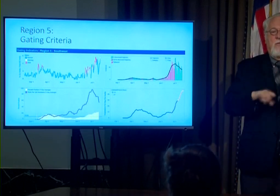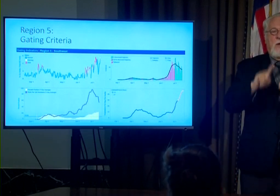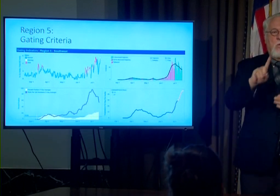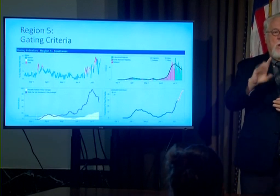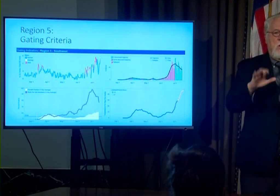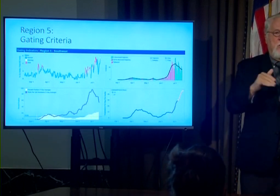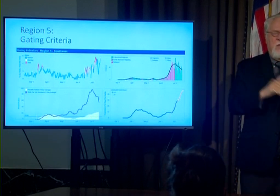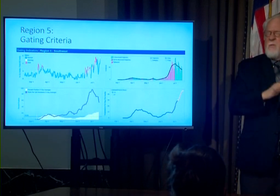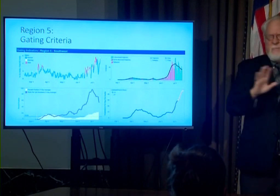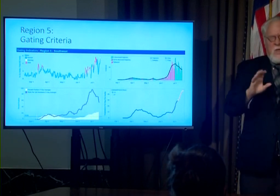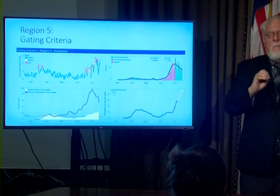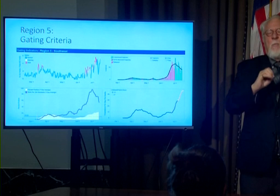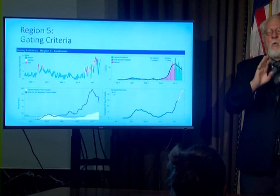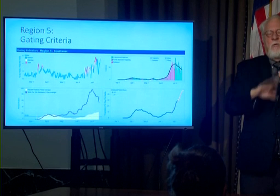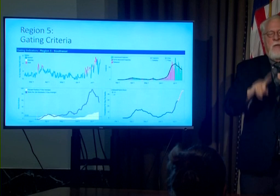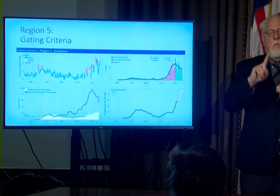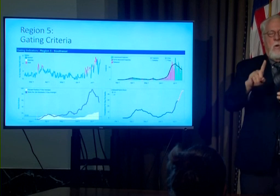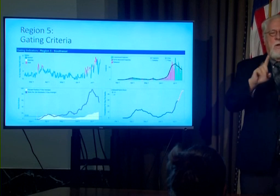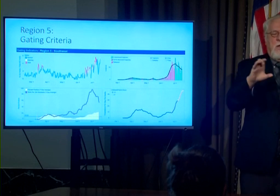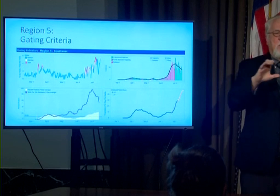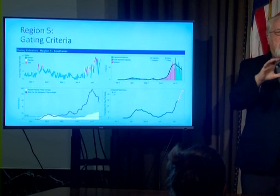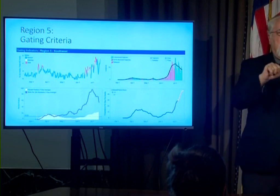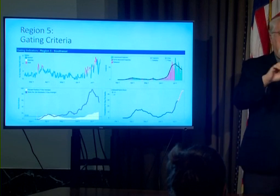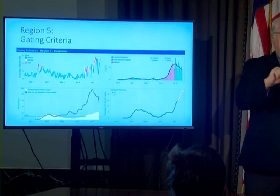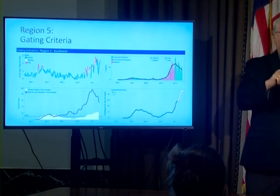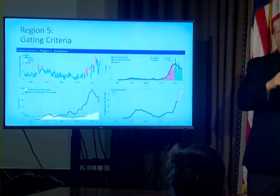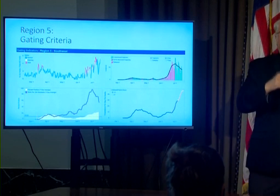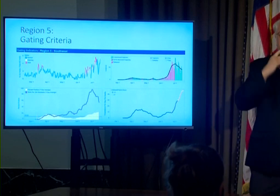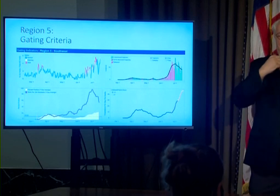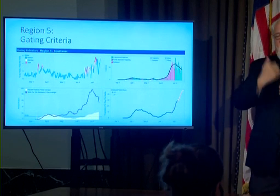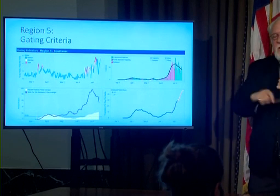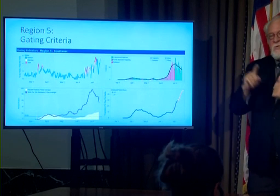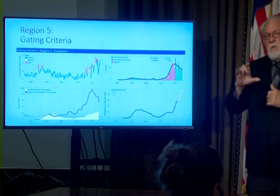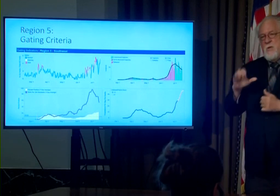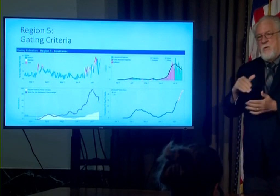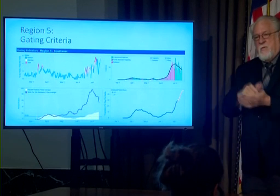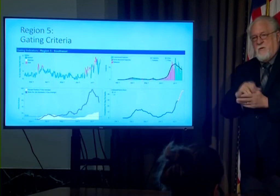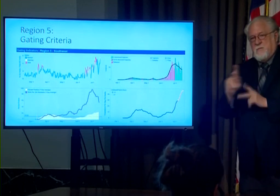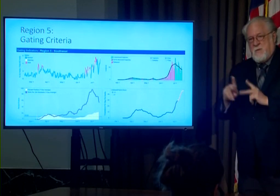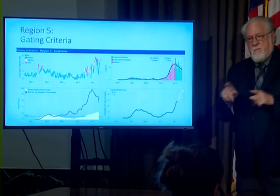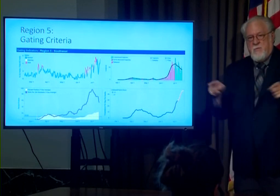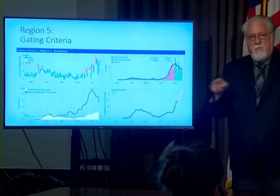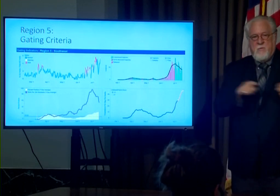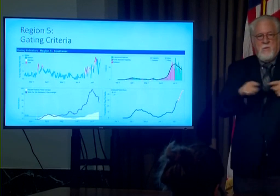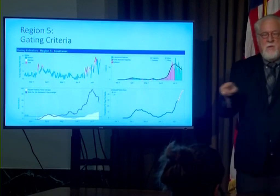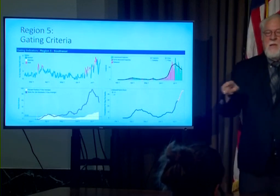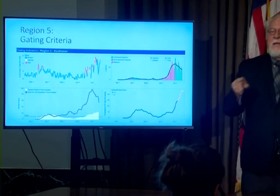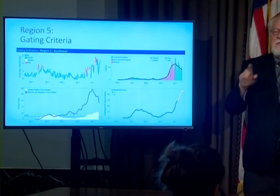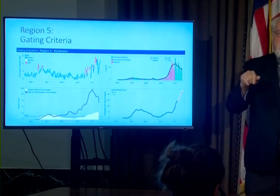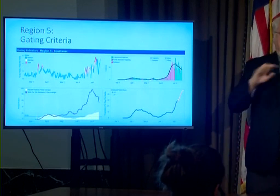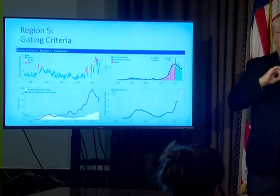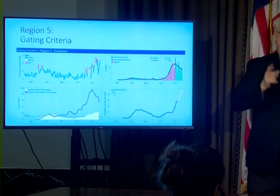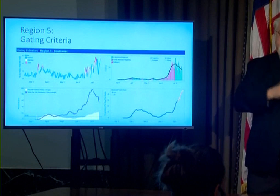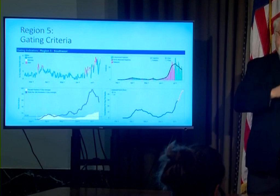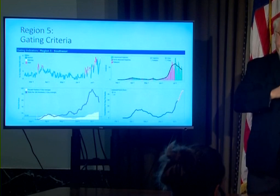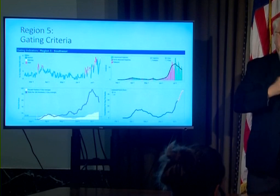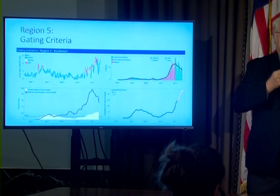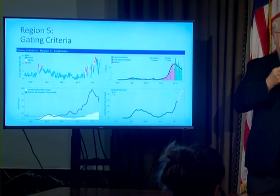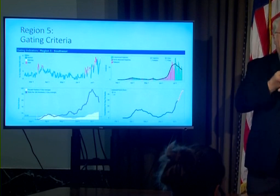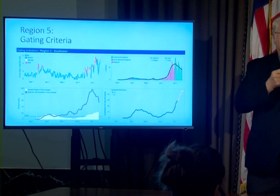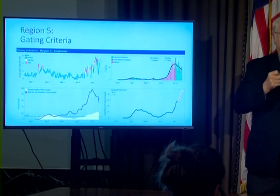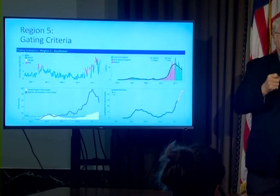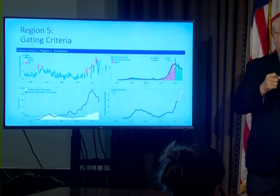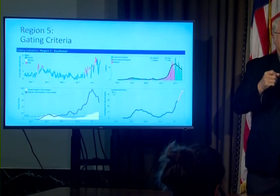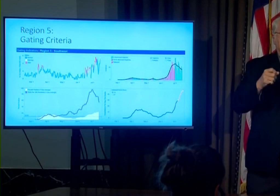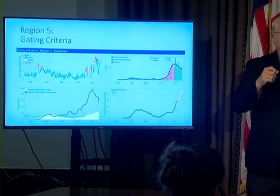or more than 100 cases per 100 000 in the last two weeks which was the threshold for that mandatory masking uh mandate but